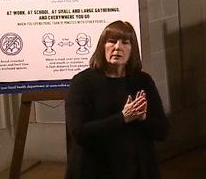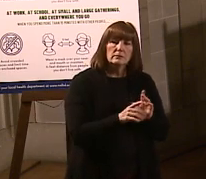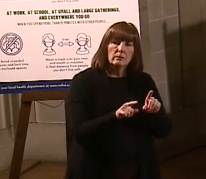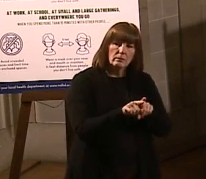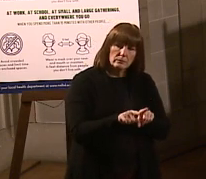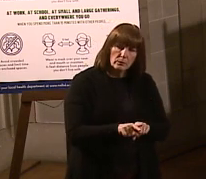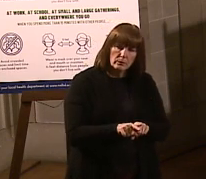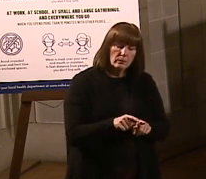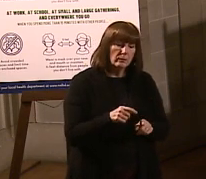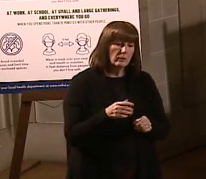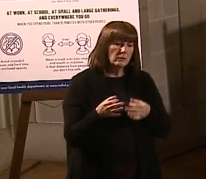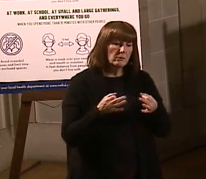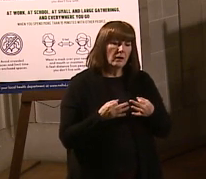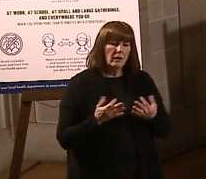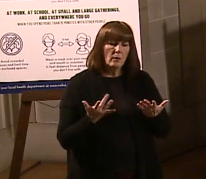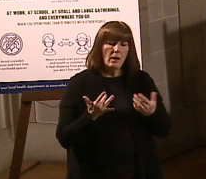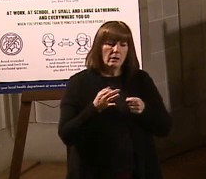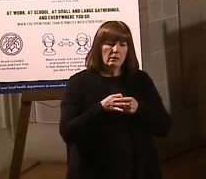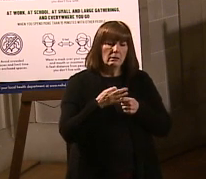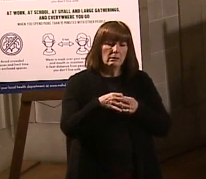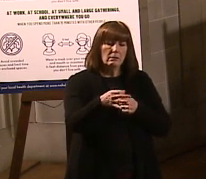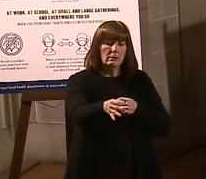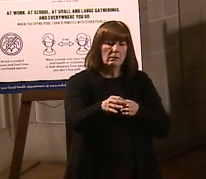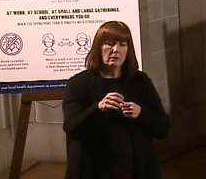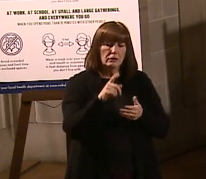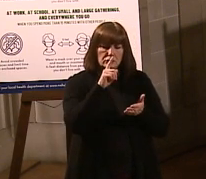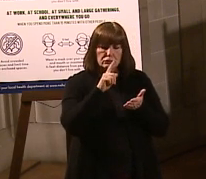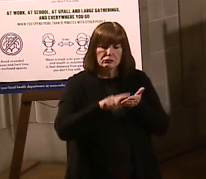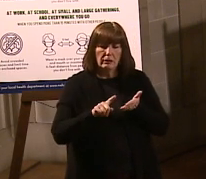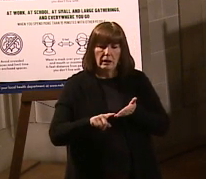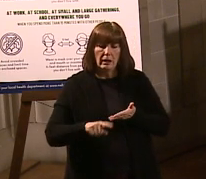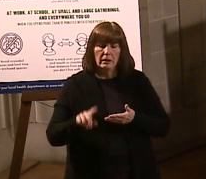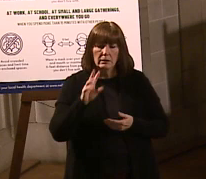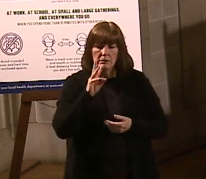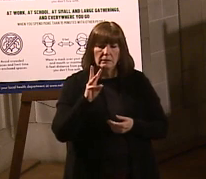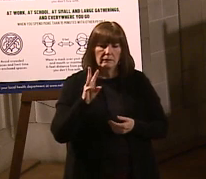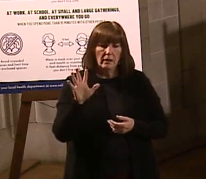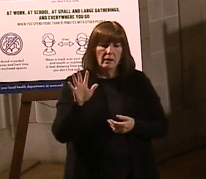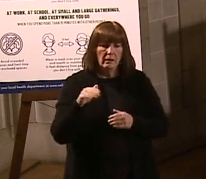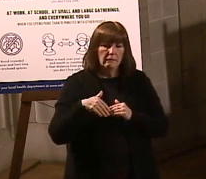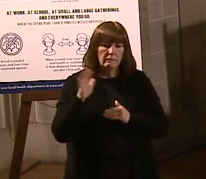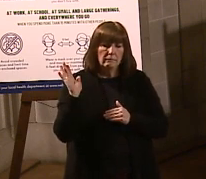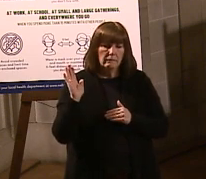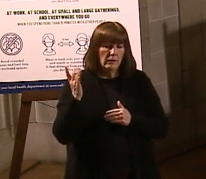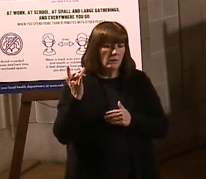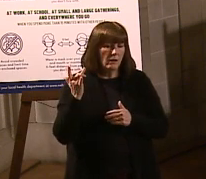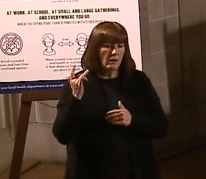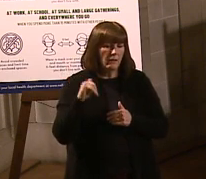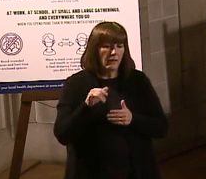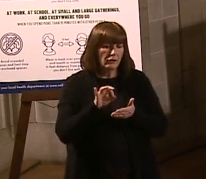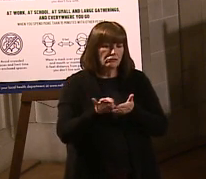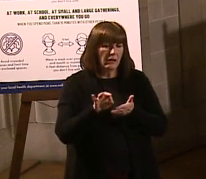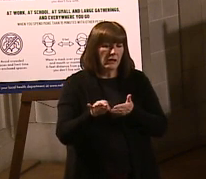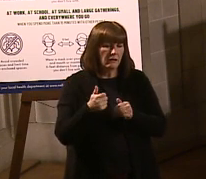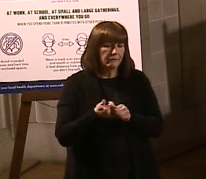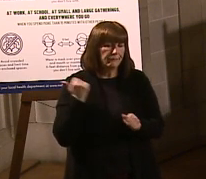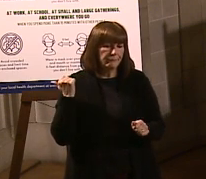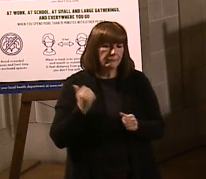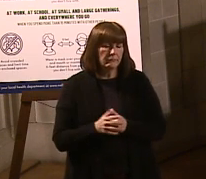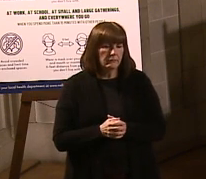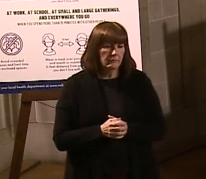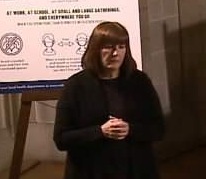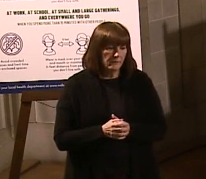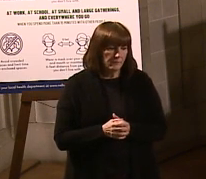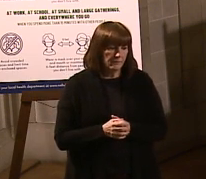further the lag in tracking for 65,000 shots from distribution to administration? What is that tracking lag? So the